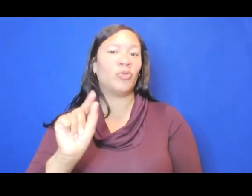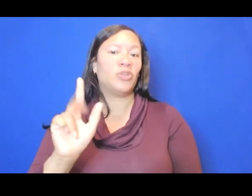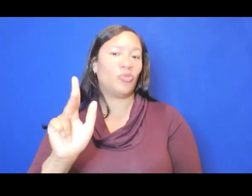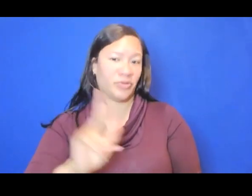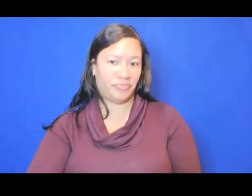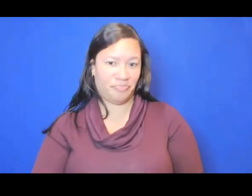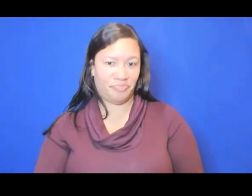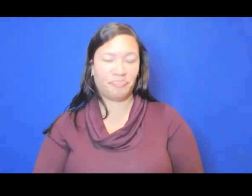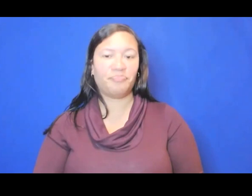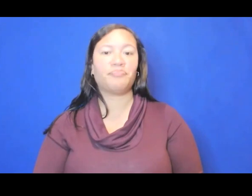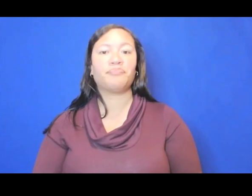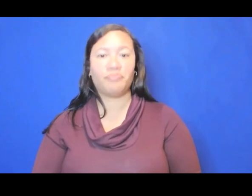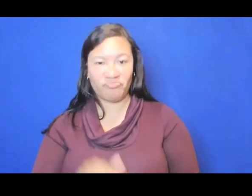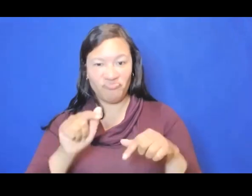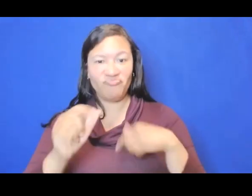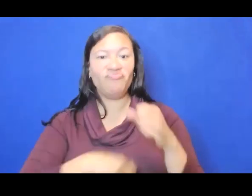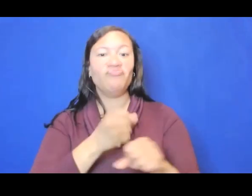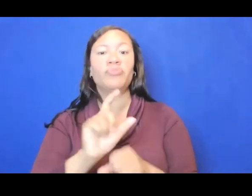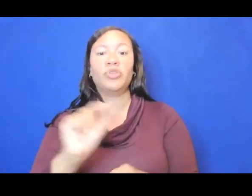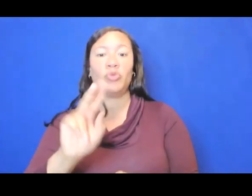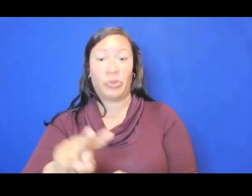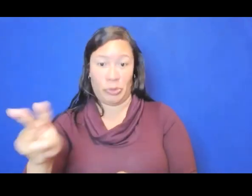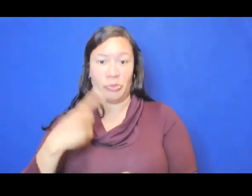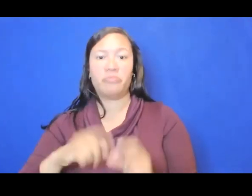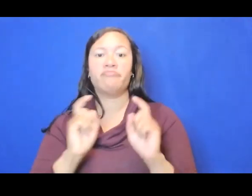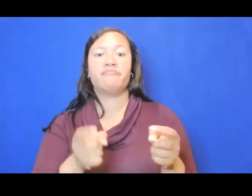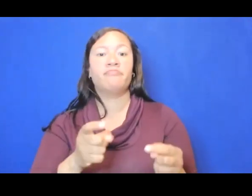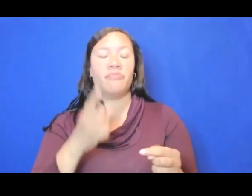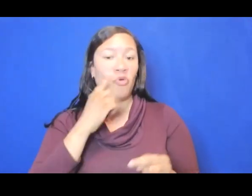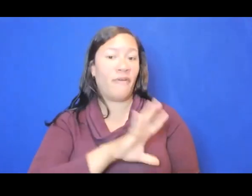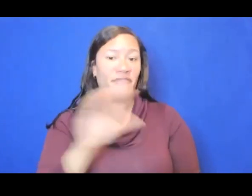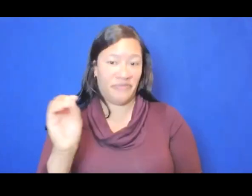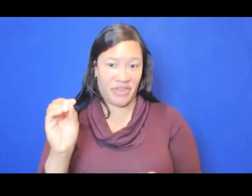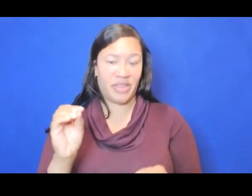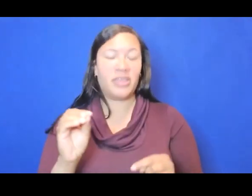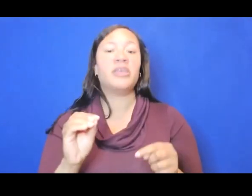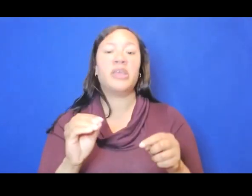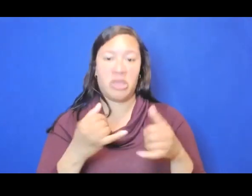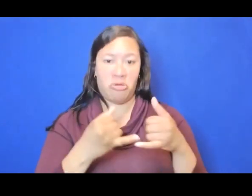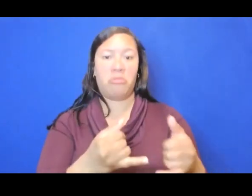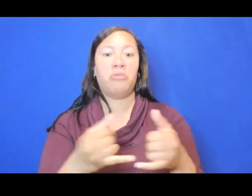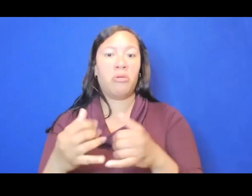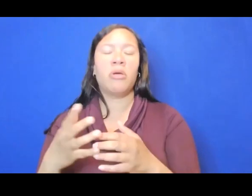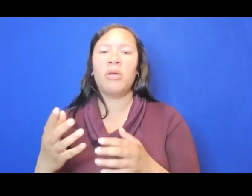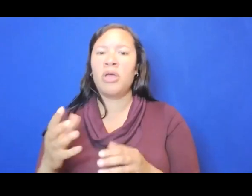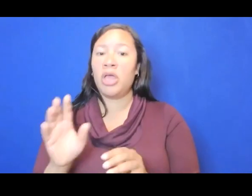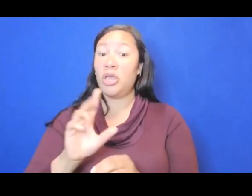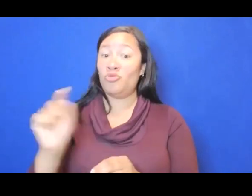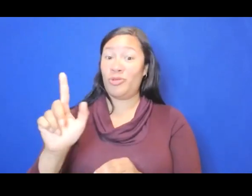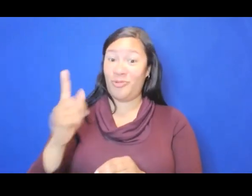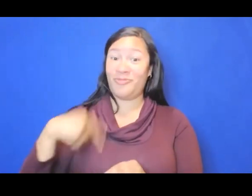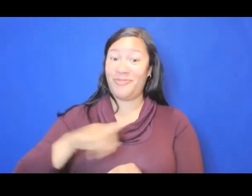were 50 awardees this year for 2022, which was up from 35 the last year in 2021.